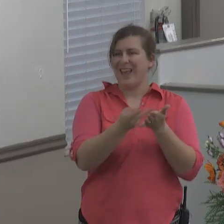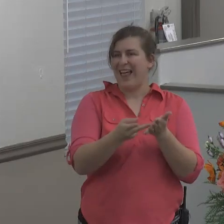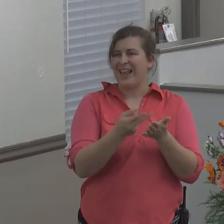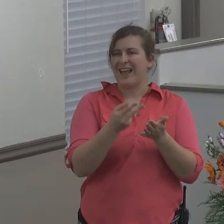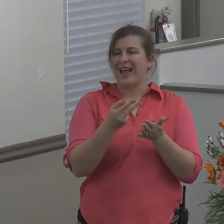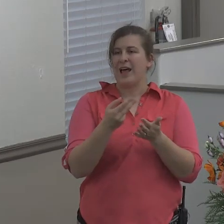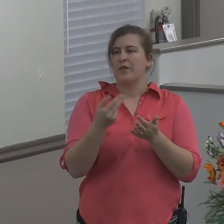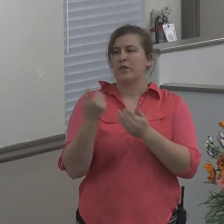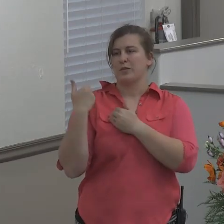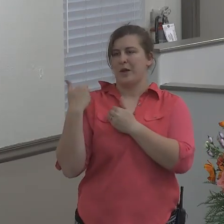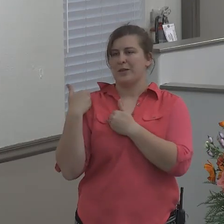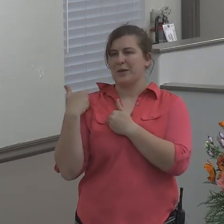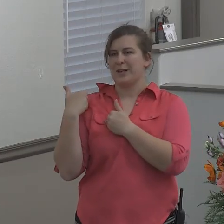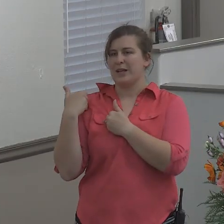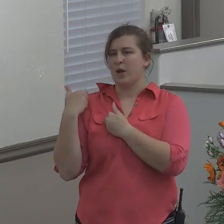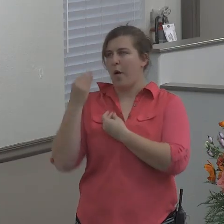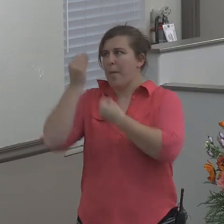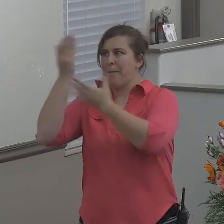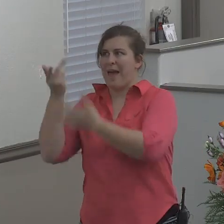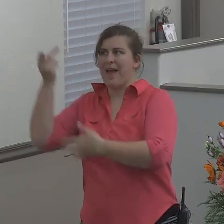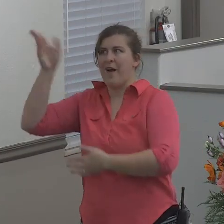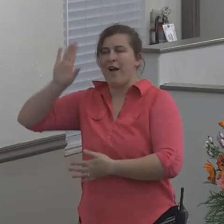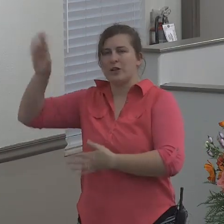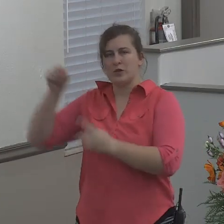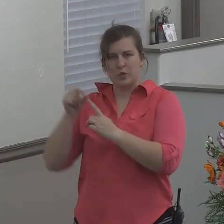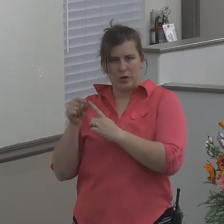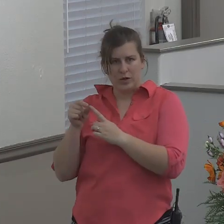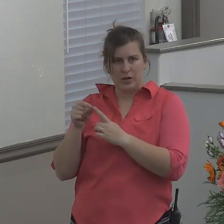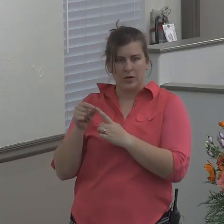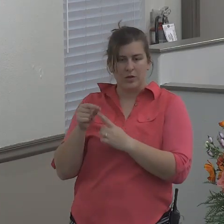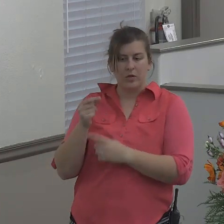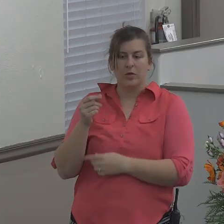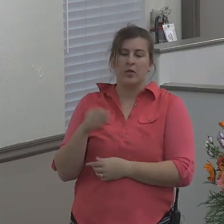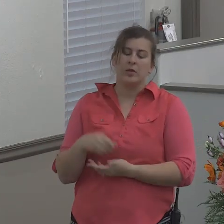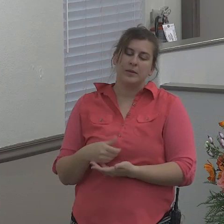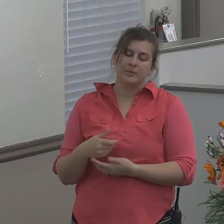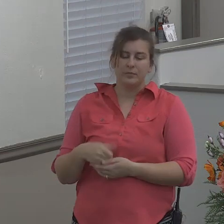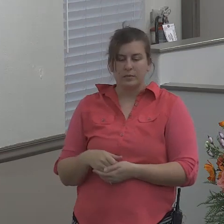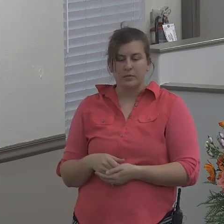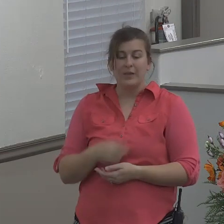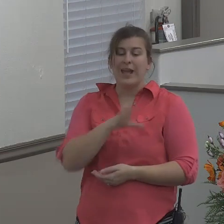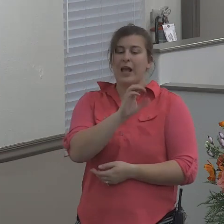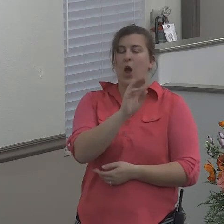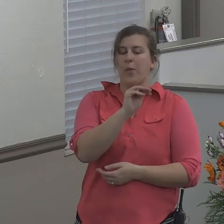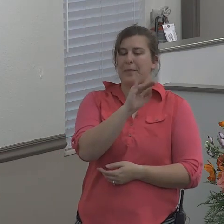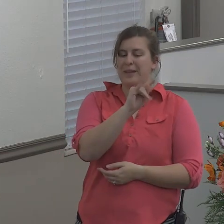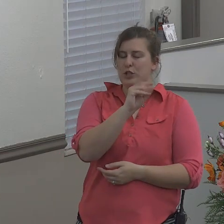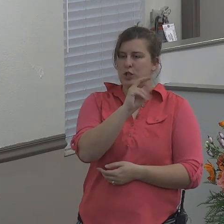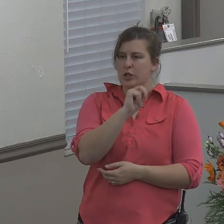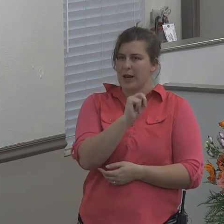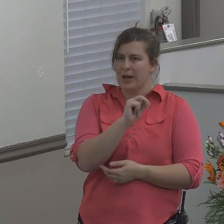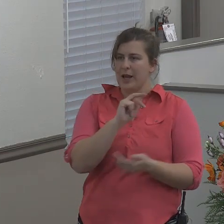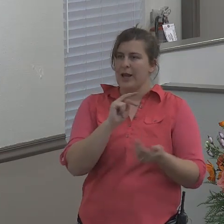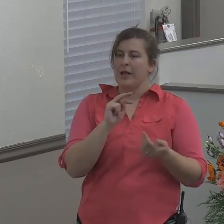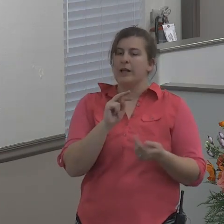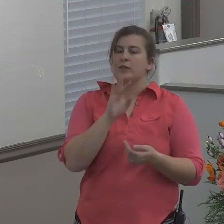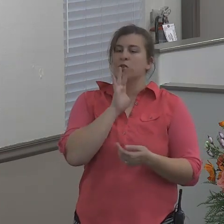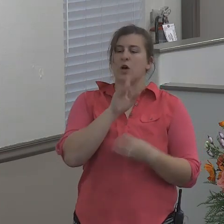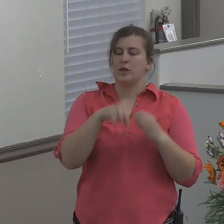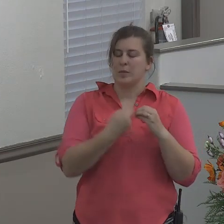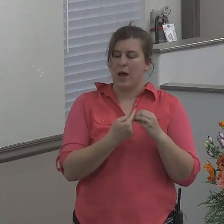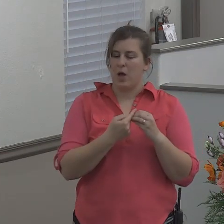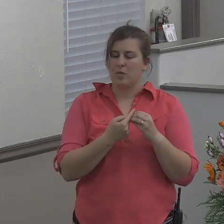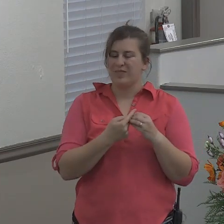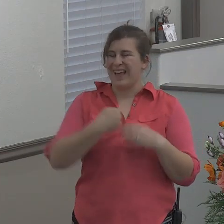of God. Or we could be committing the sin of commission. A sin of commission involves us doing something